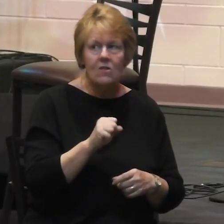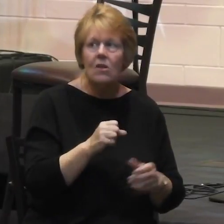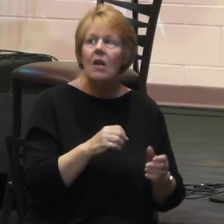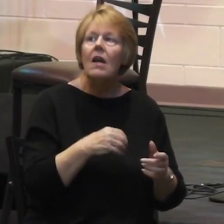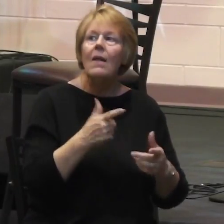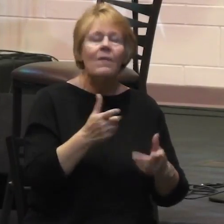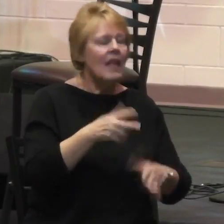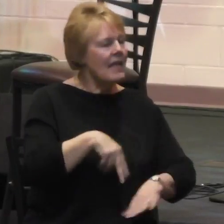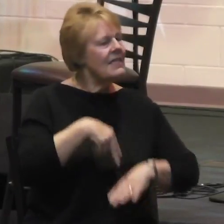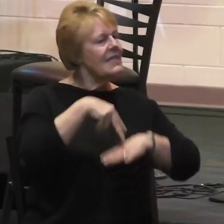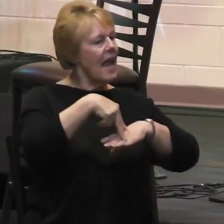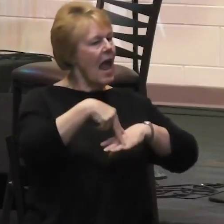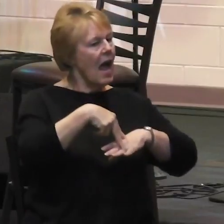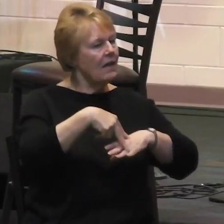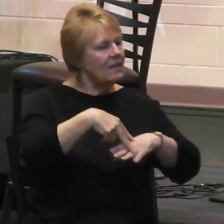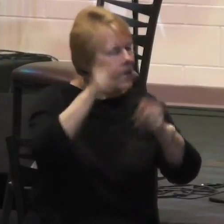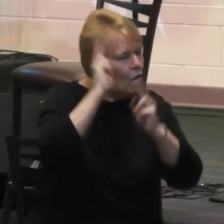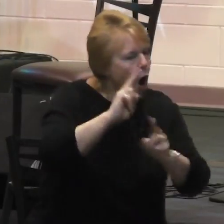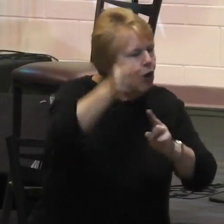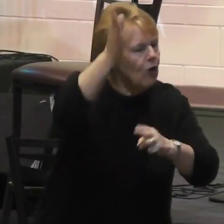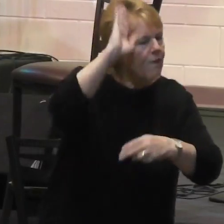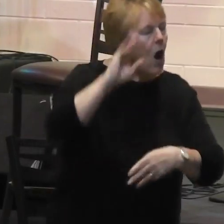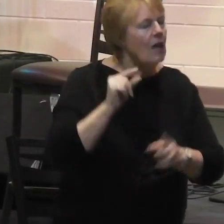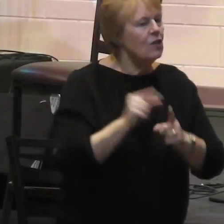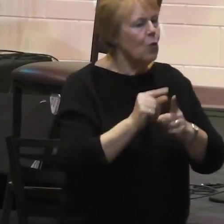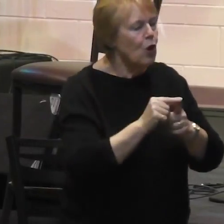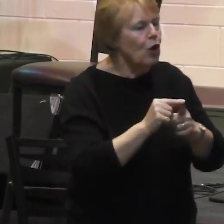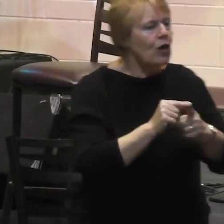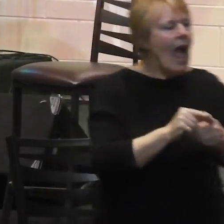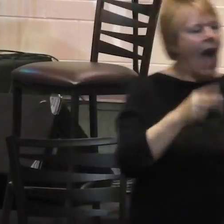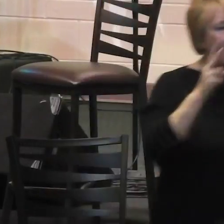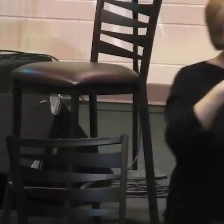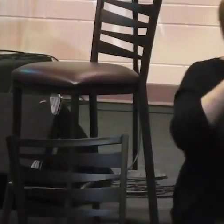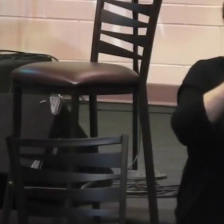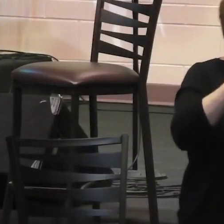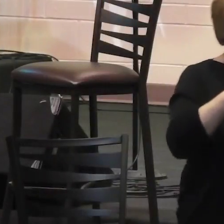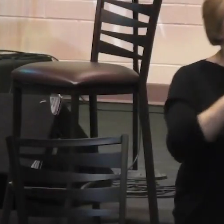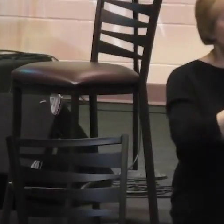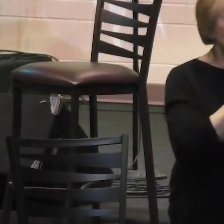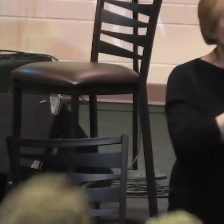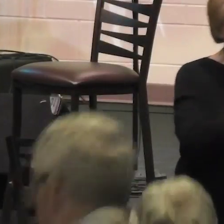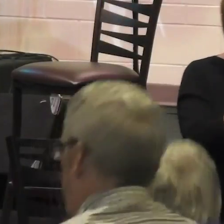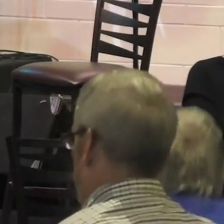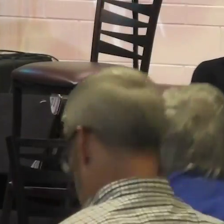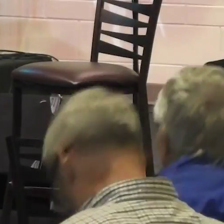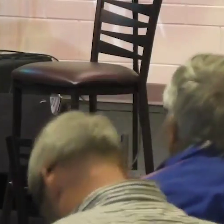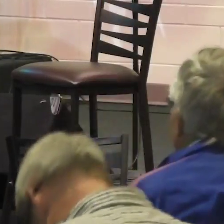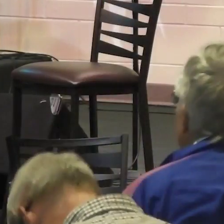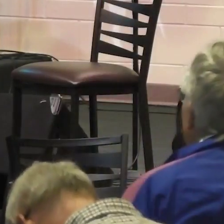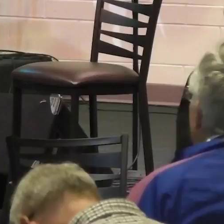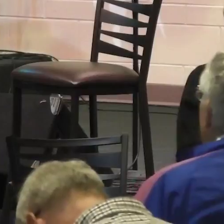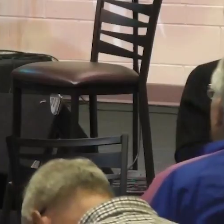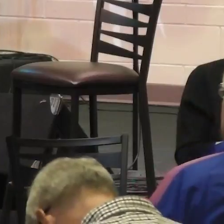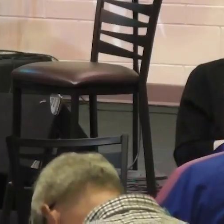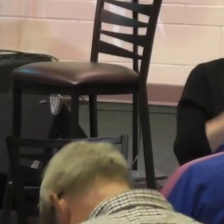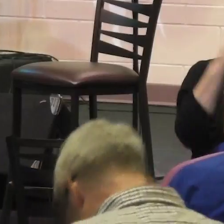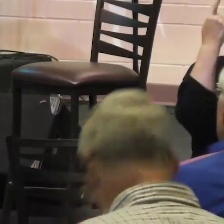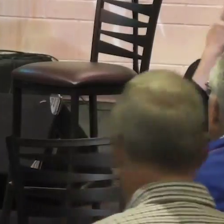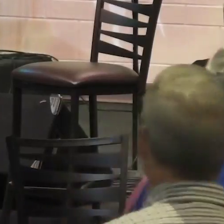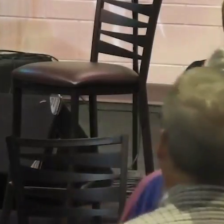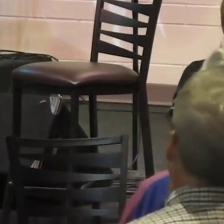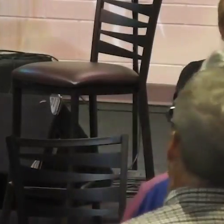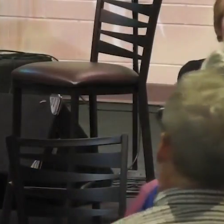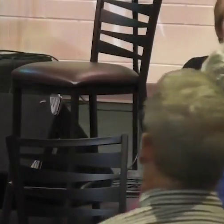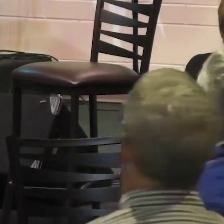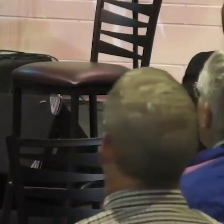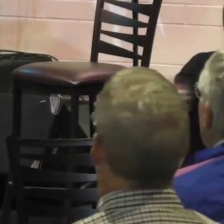stand in honor of God's word, and let's read this together from Romans chapter 12. For just as each